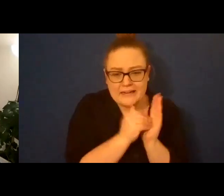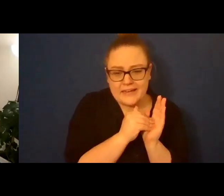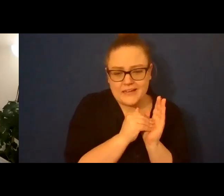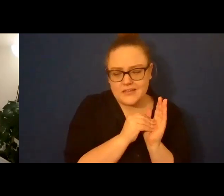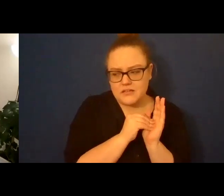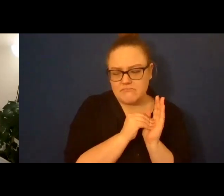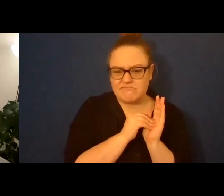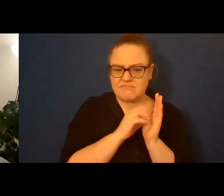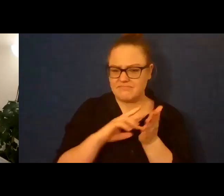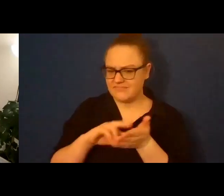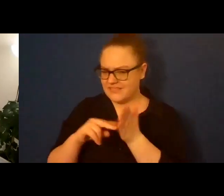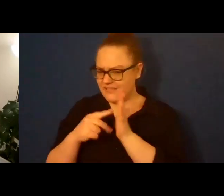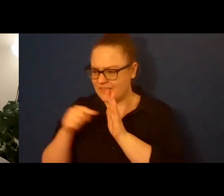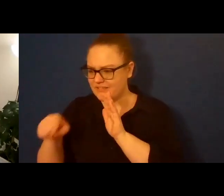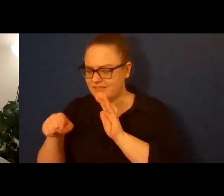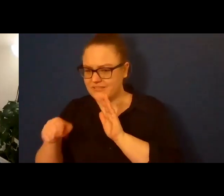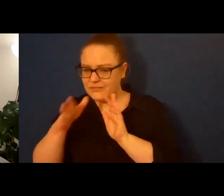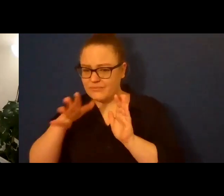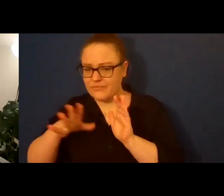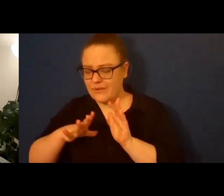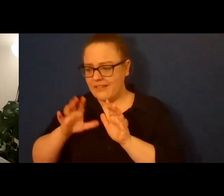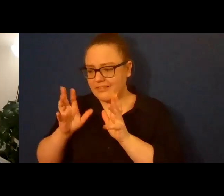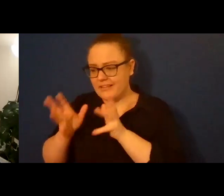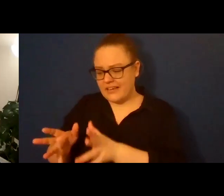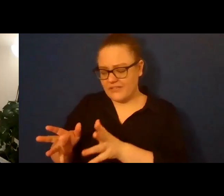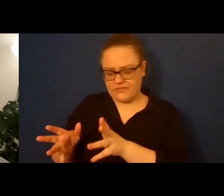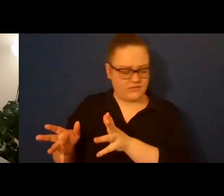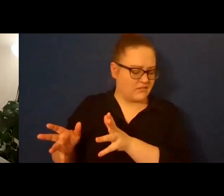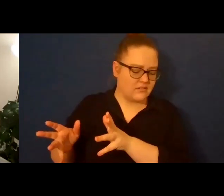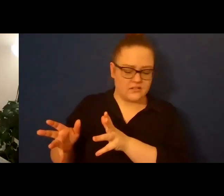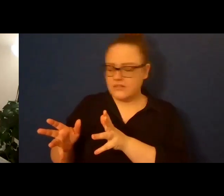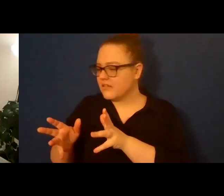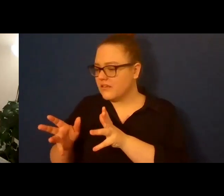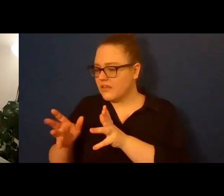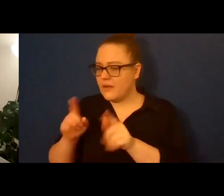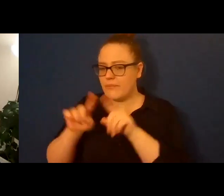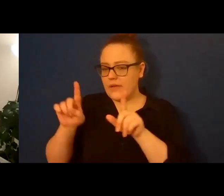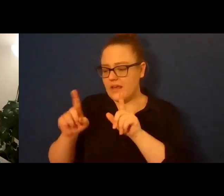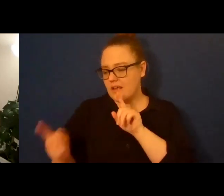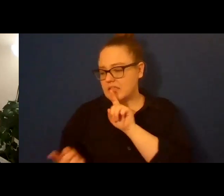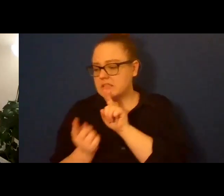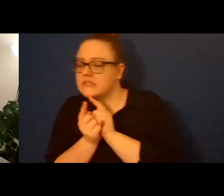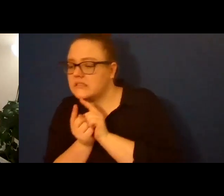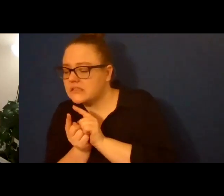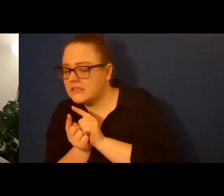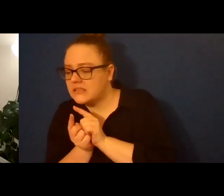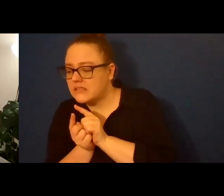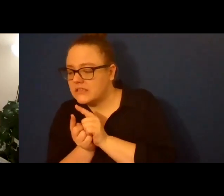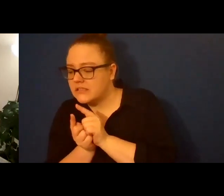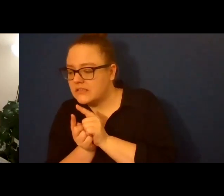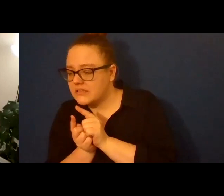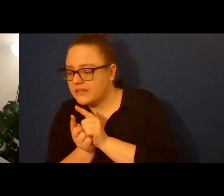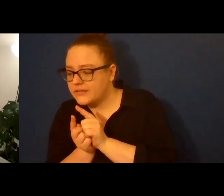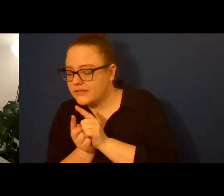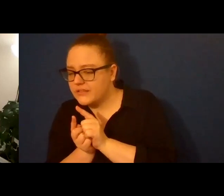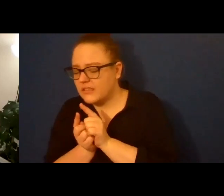here alone in this bed, leaving this here that exists only between both of our bodies so I don't. I blink twice and step back into